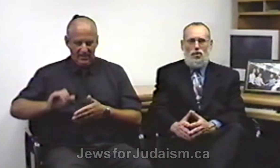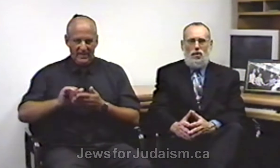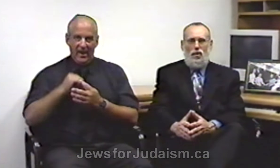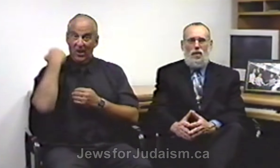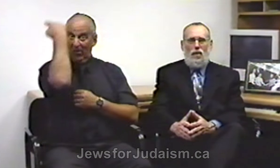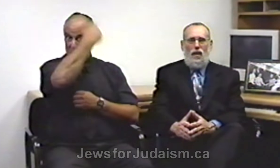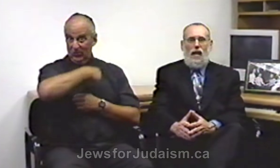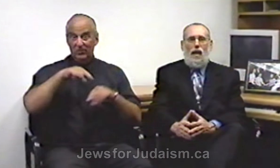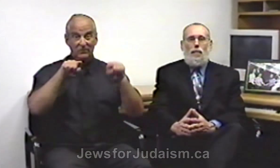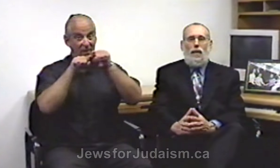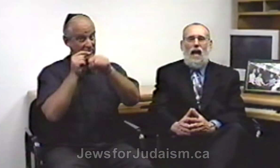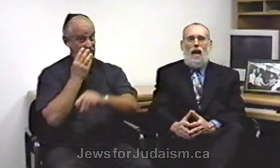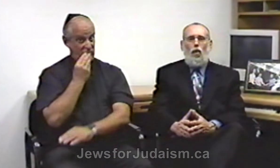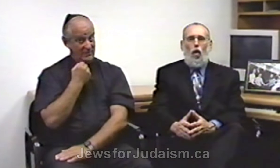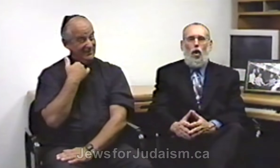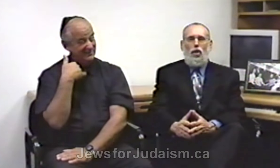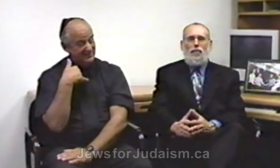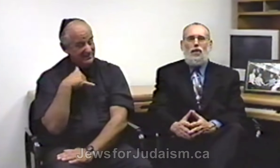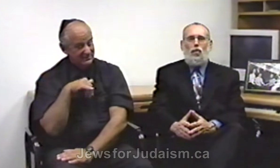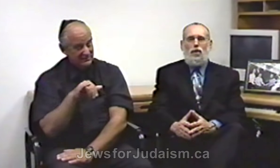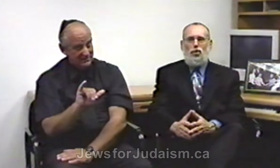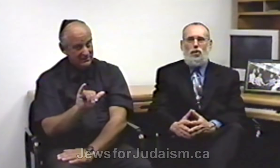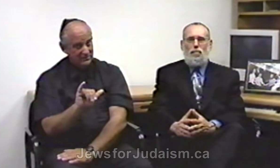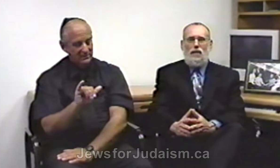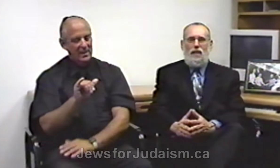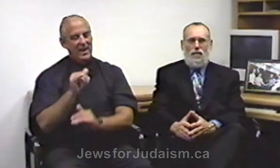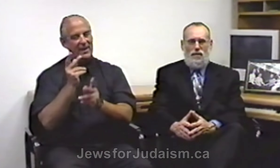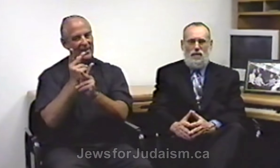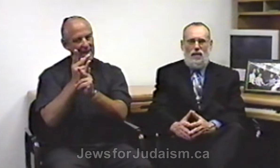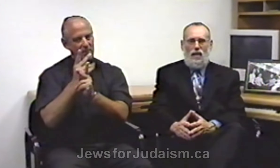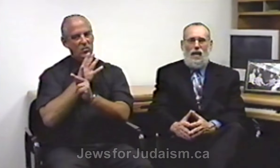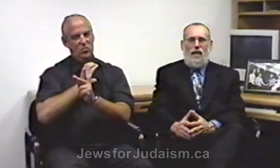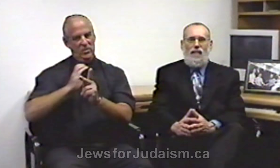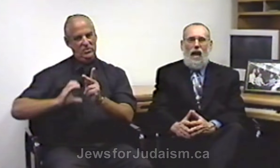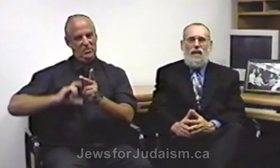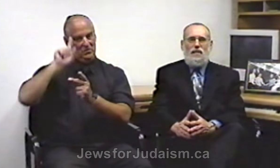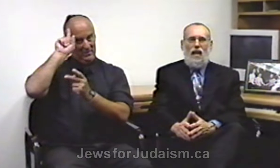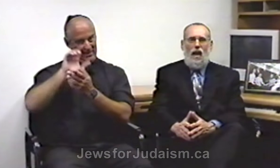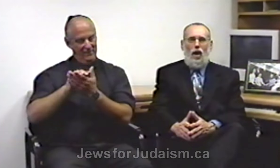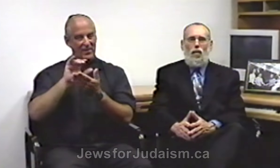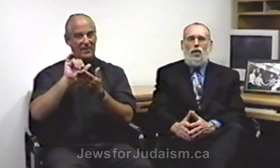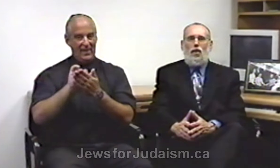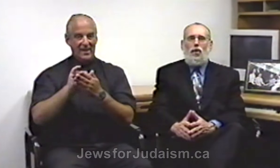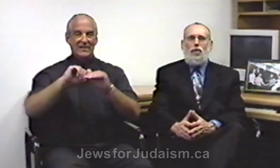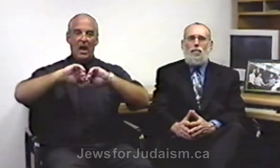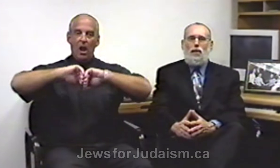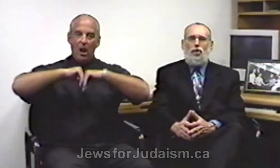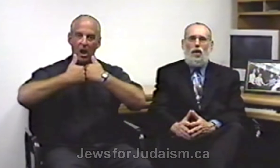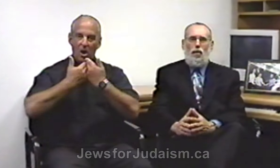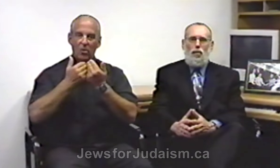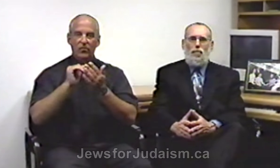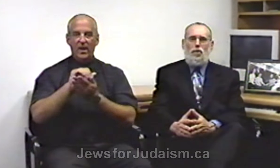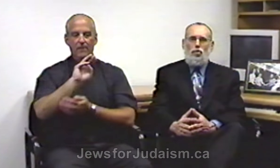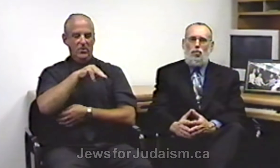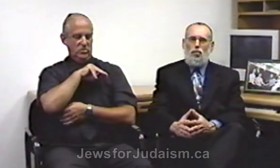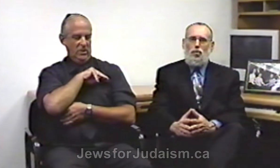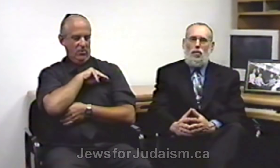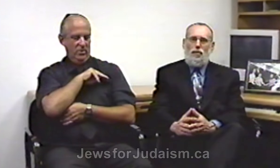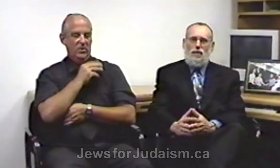but had all of the Christian beliefs. That is how the missionary movement Jews for